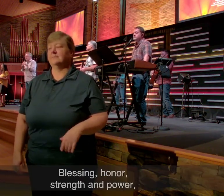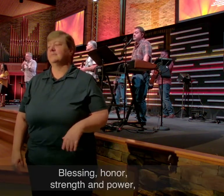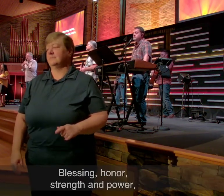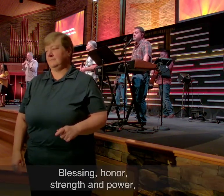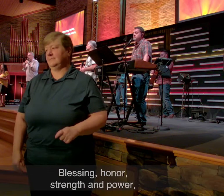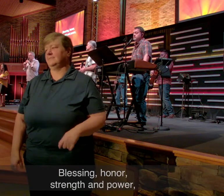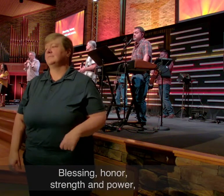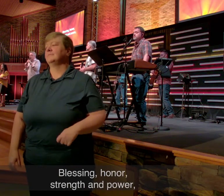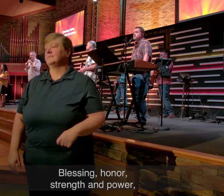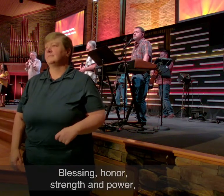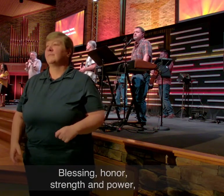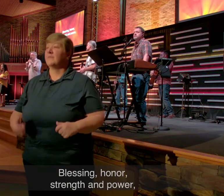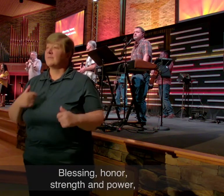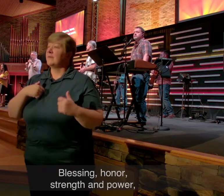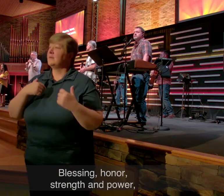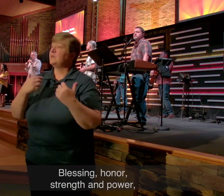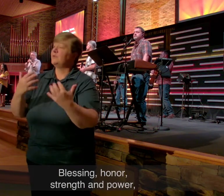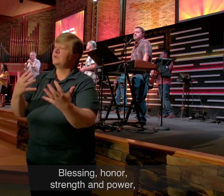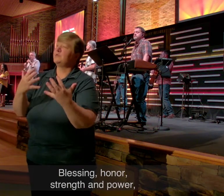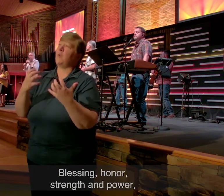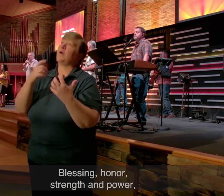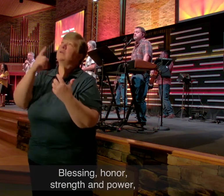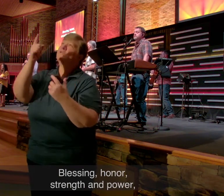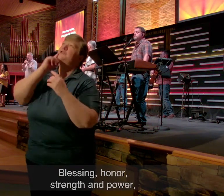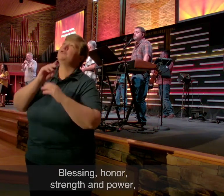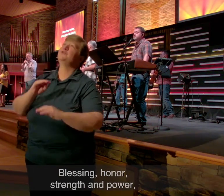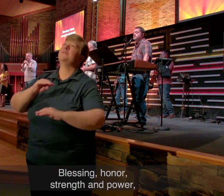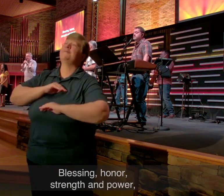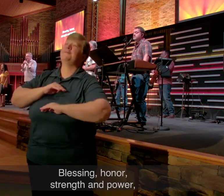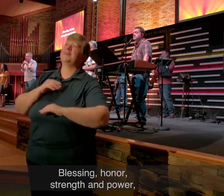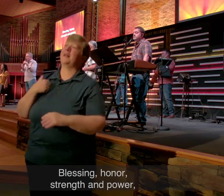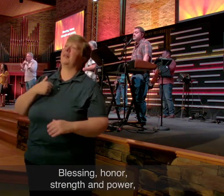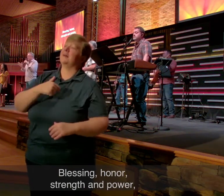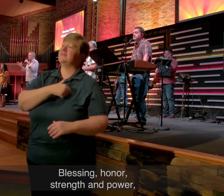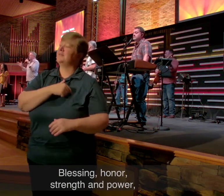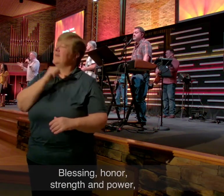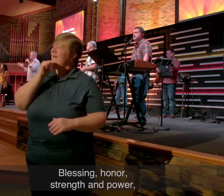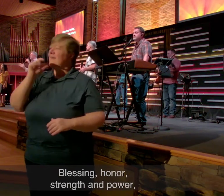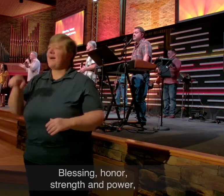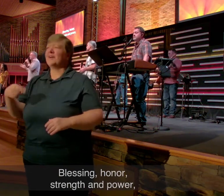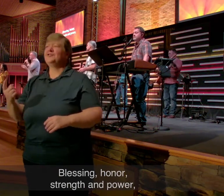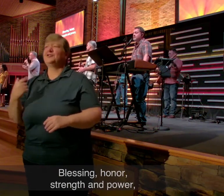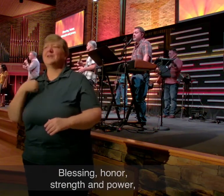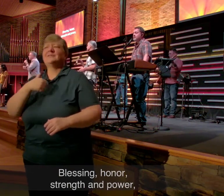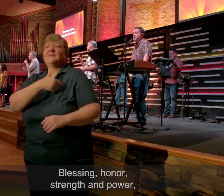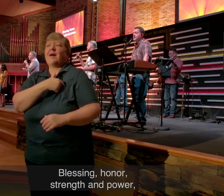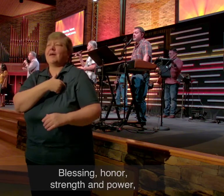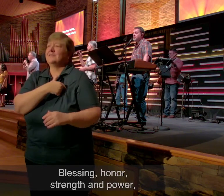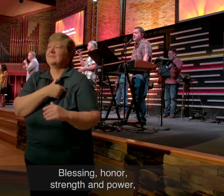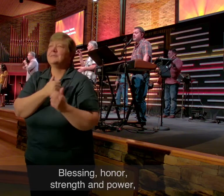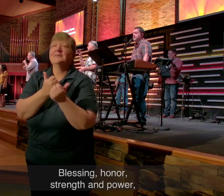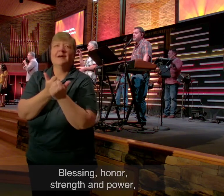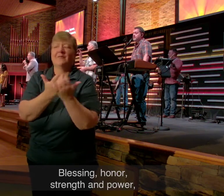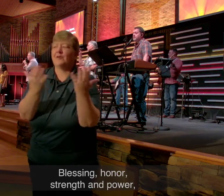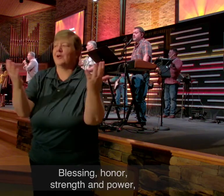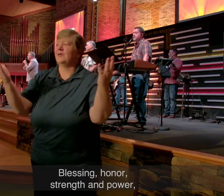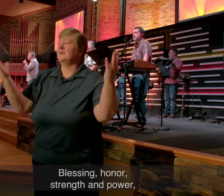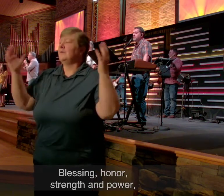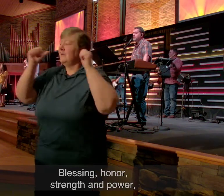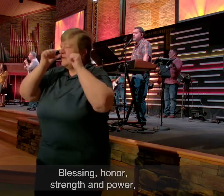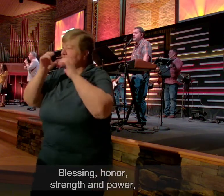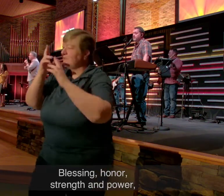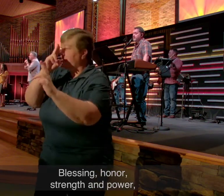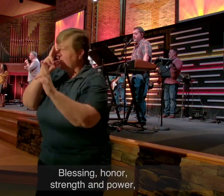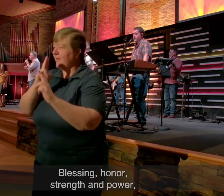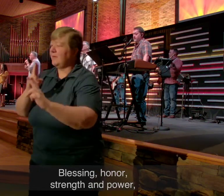This is what he longs from us. Not just on Sundays, too. Blessing, honor,